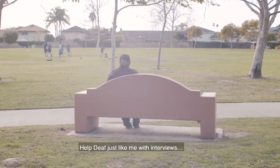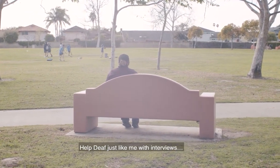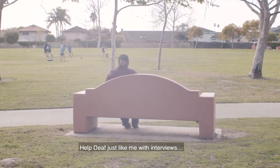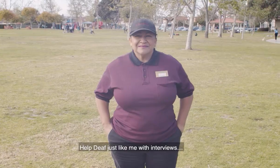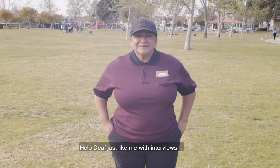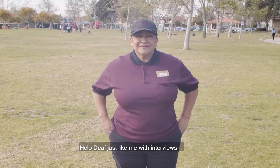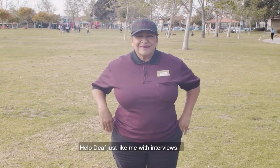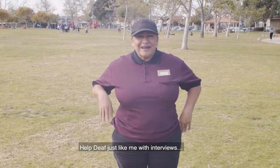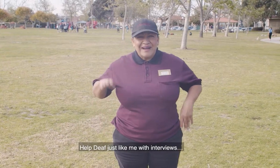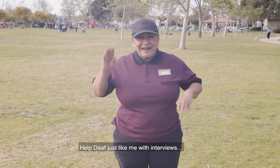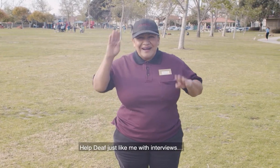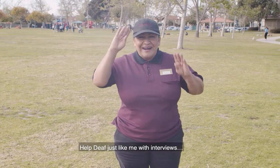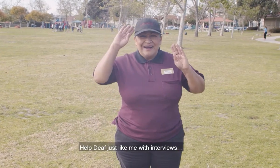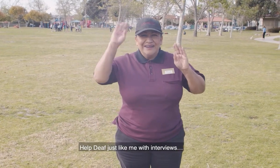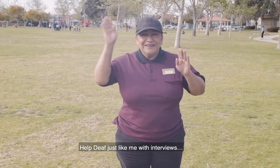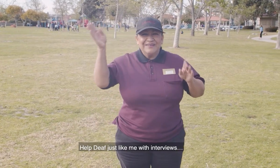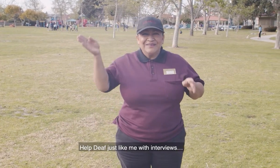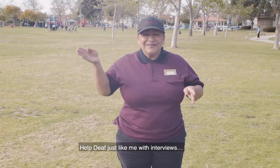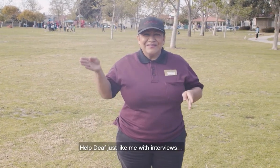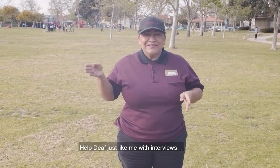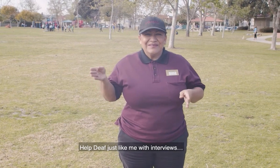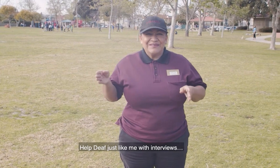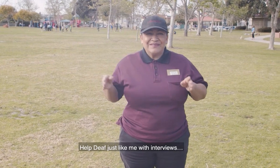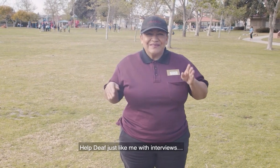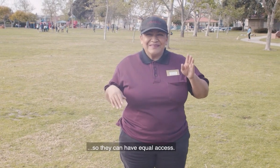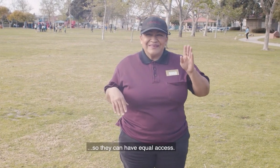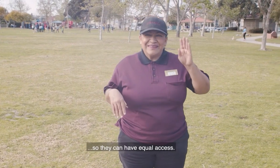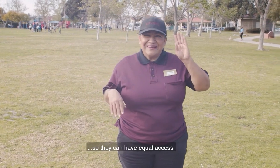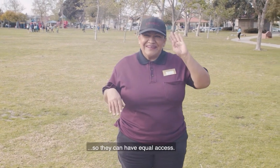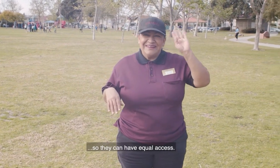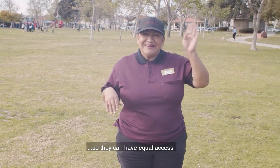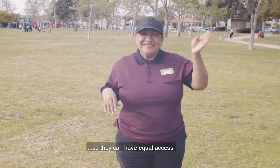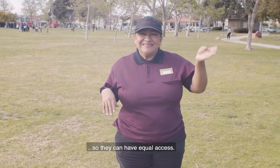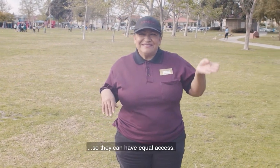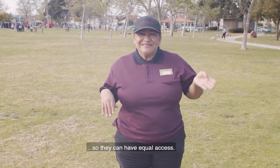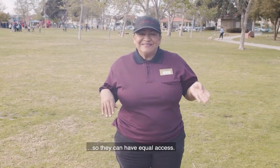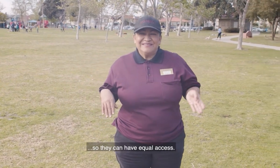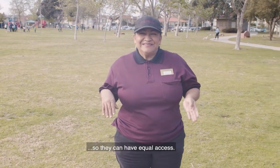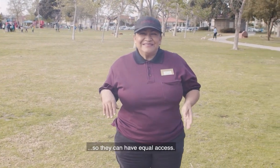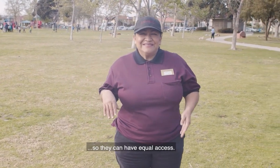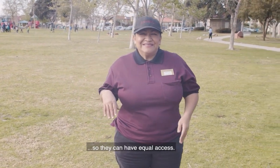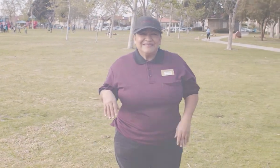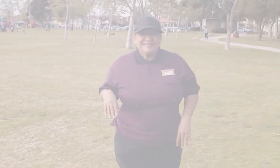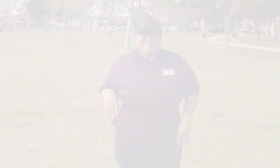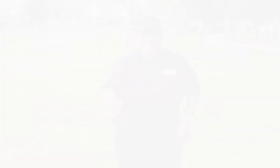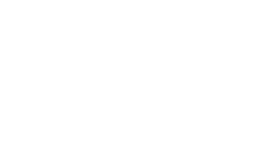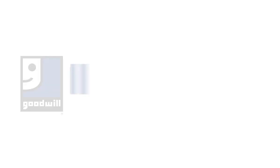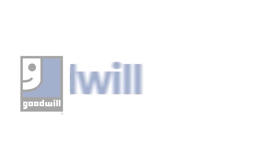deaf just like me, help with interviews so they can have equal access. help! Thank you very